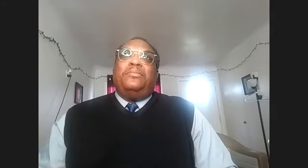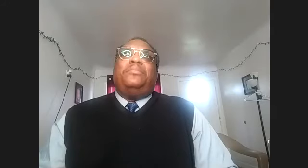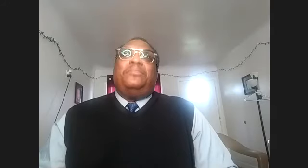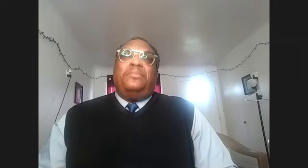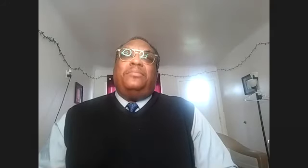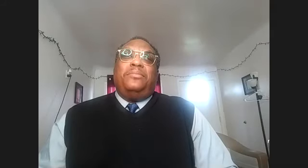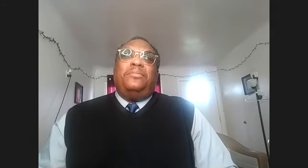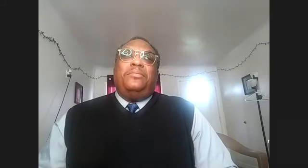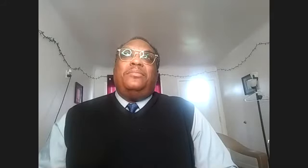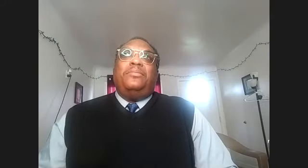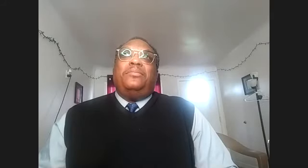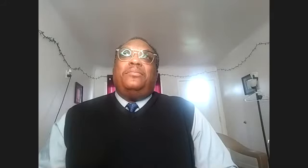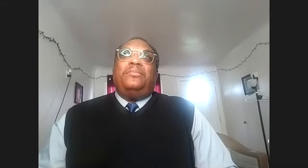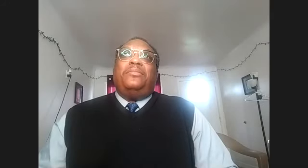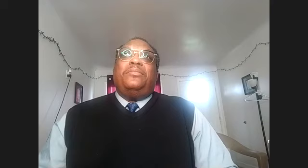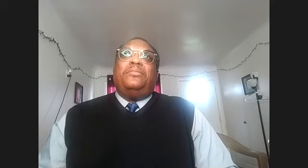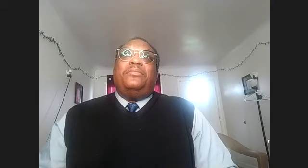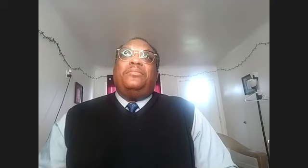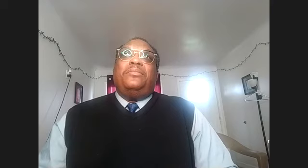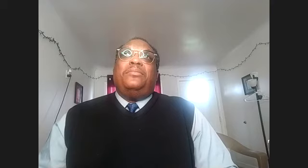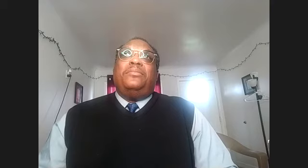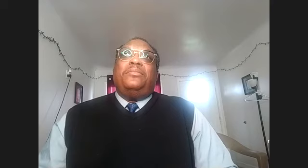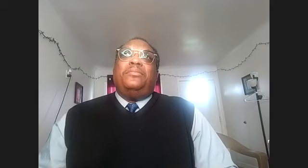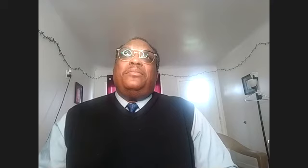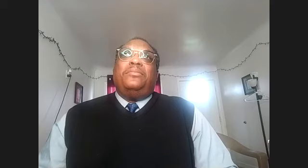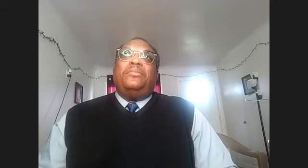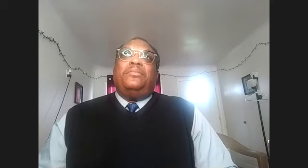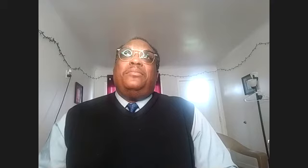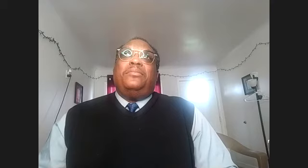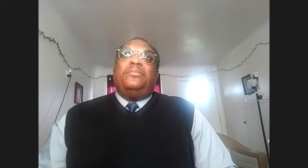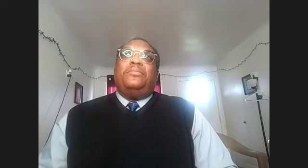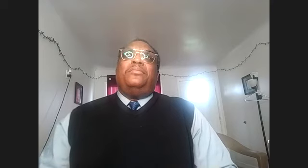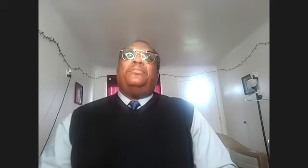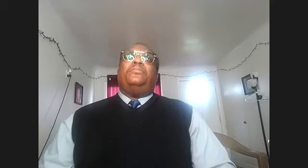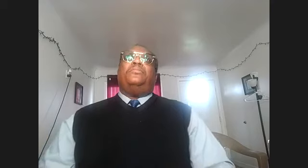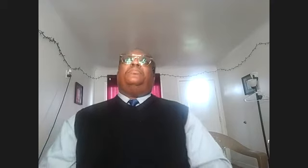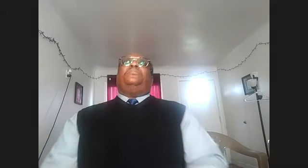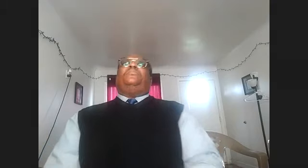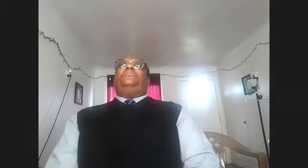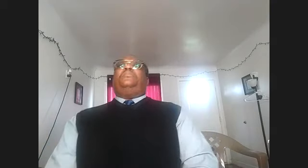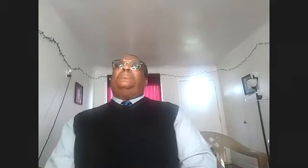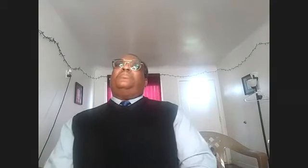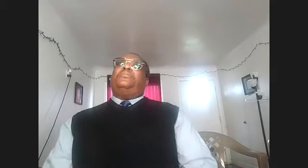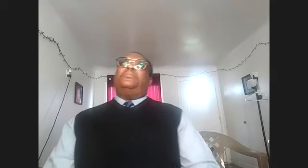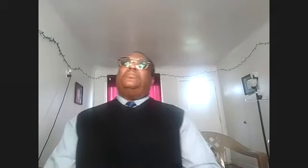It was, again, the revelation that Isaac prayed, but the revelation came